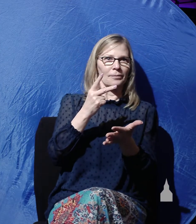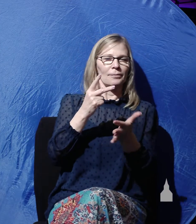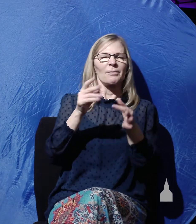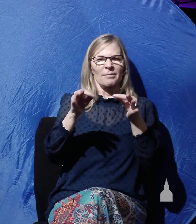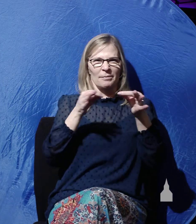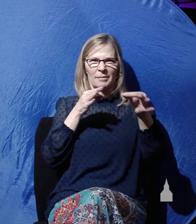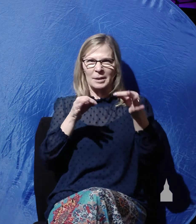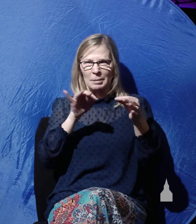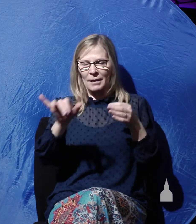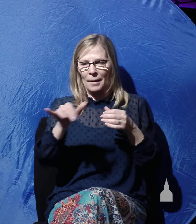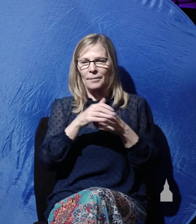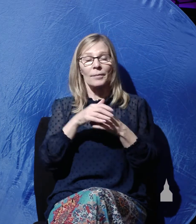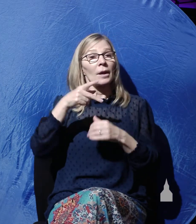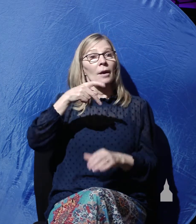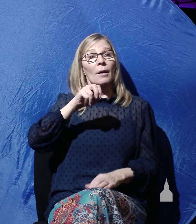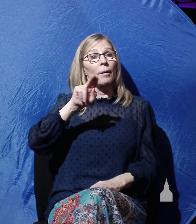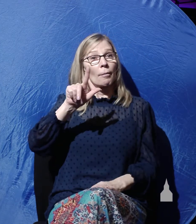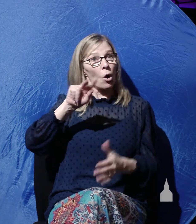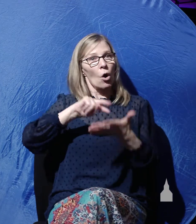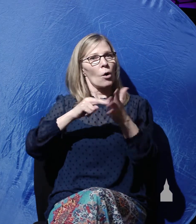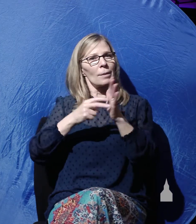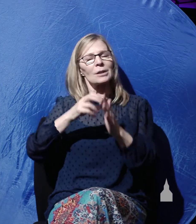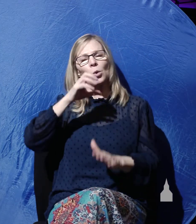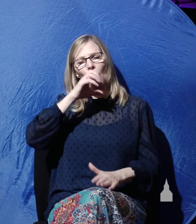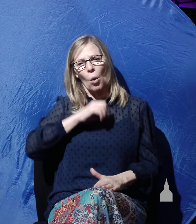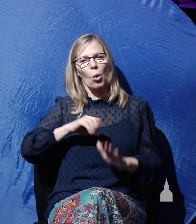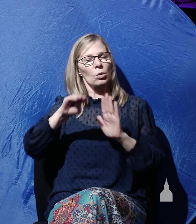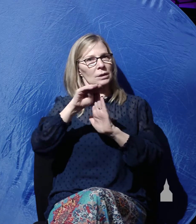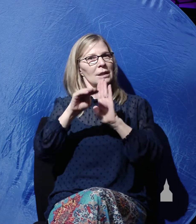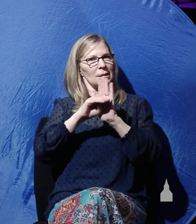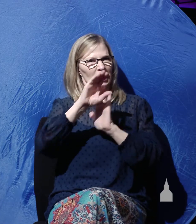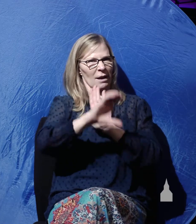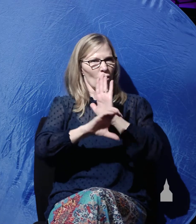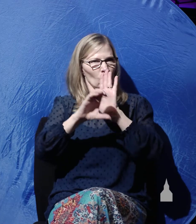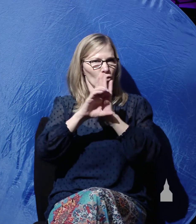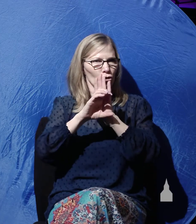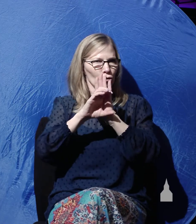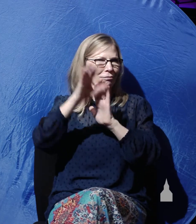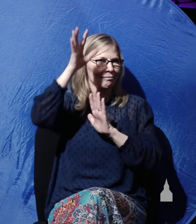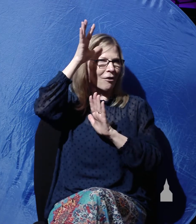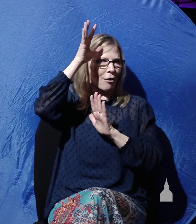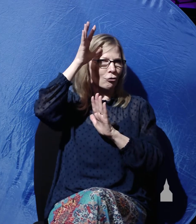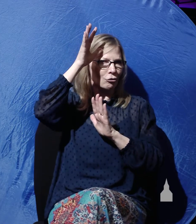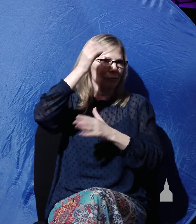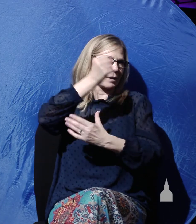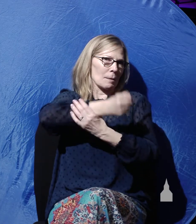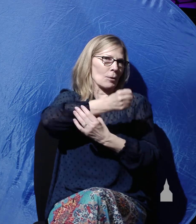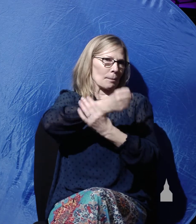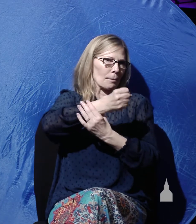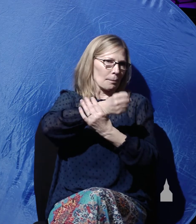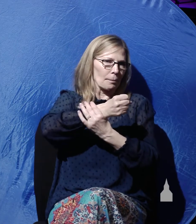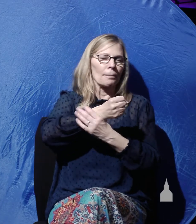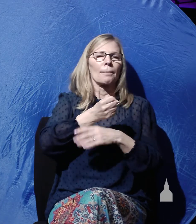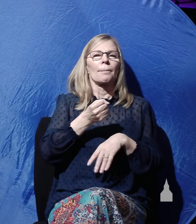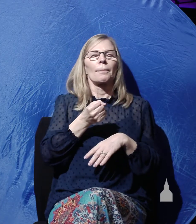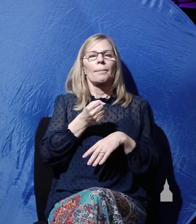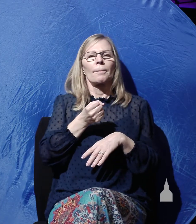this. Paul's referring to the Old Testament character, the patriarch, Abraham, who he says he was credited with